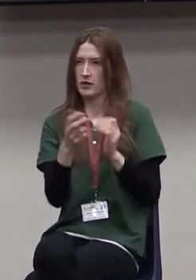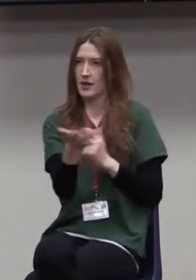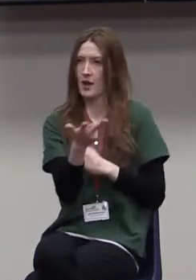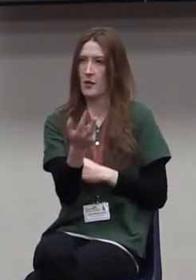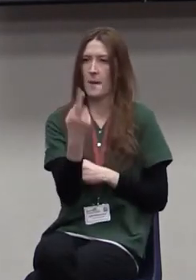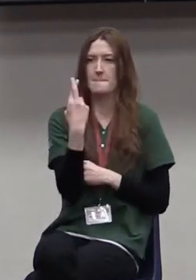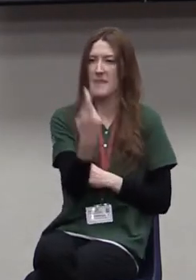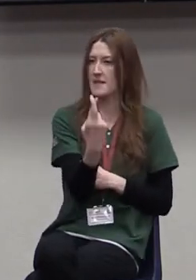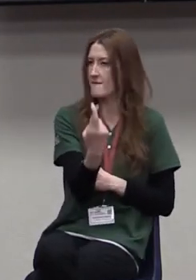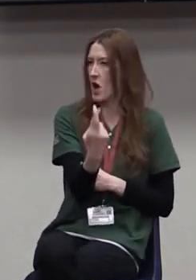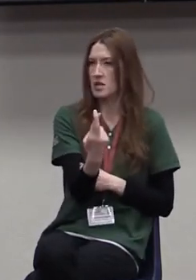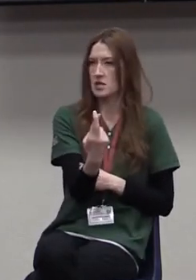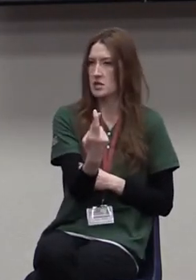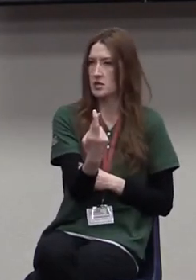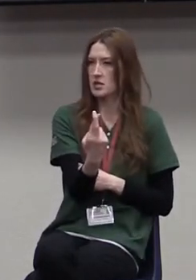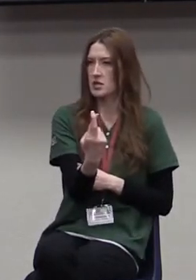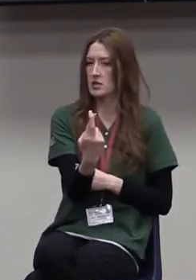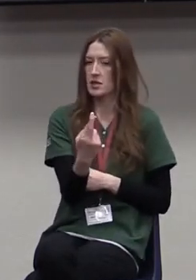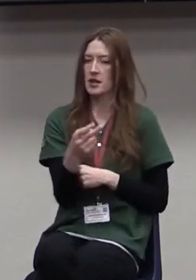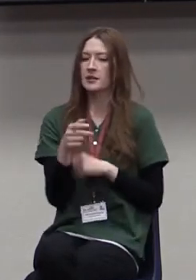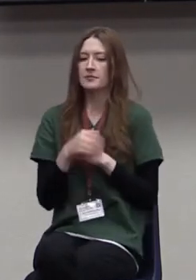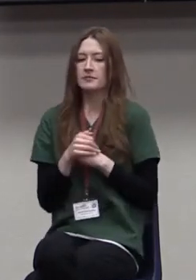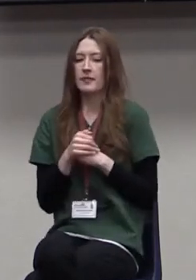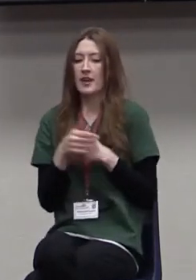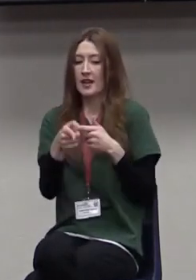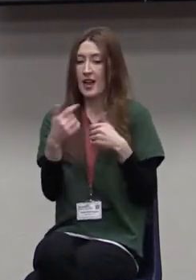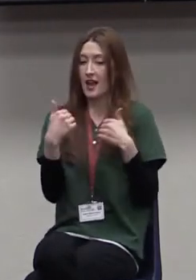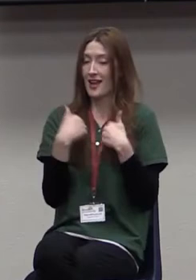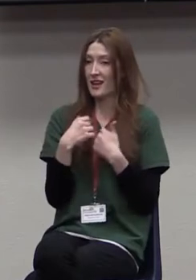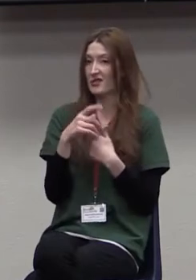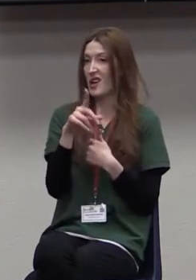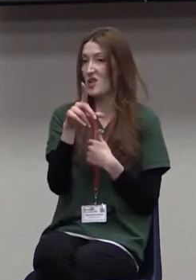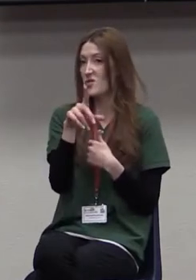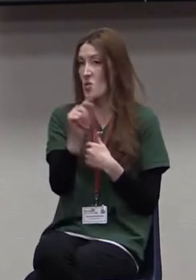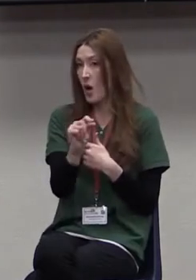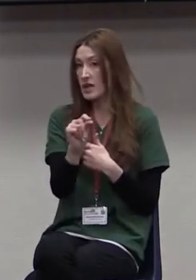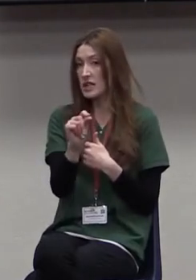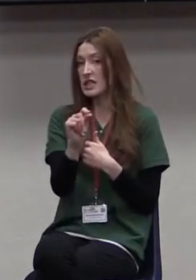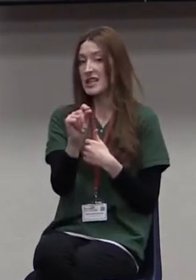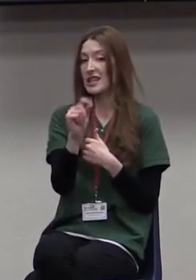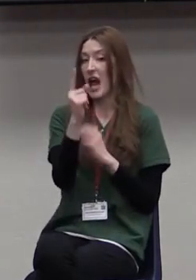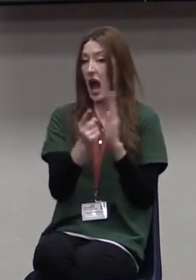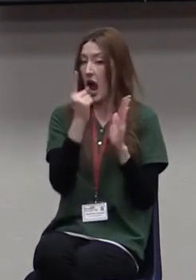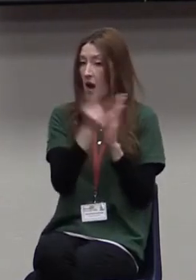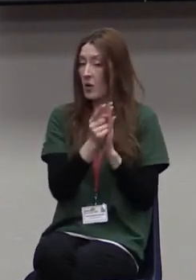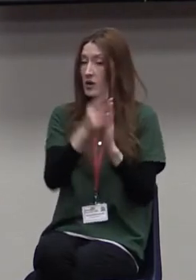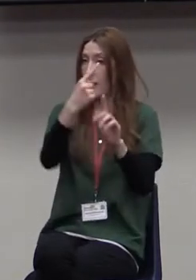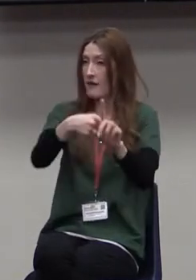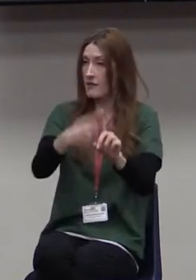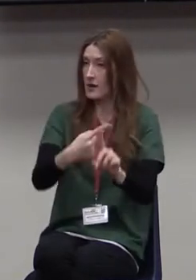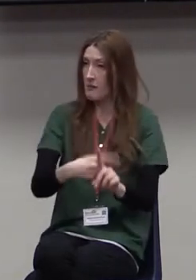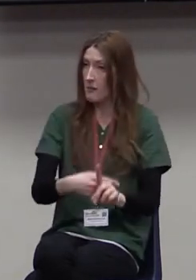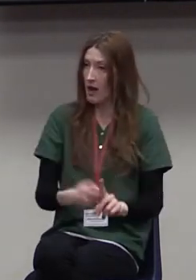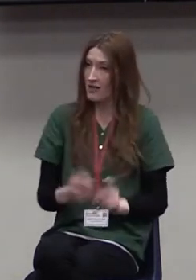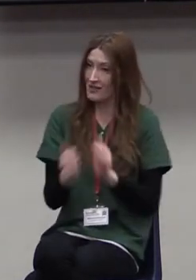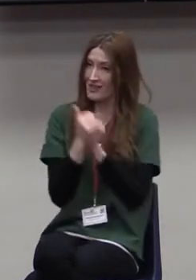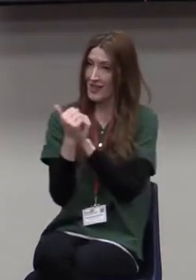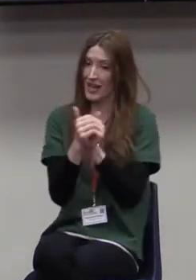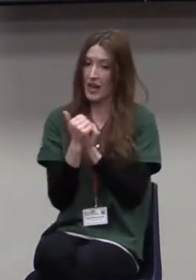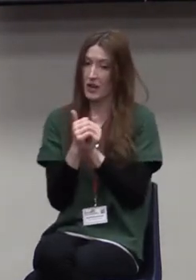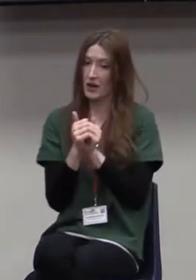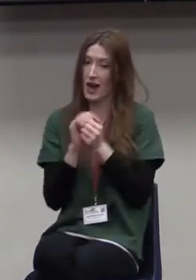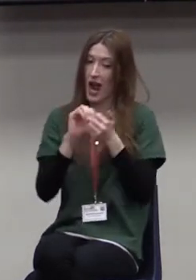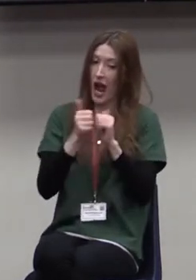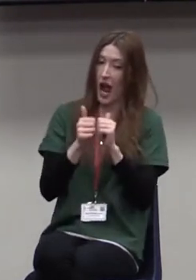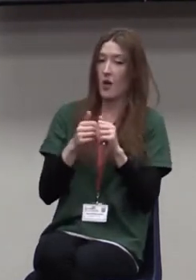friends. They spend about 20 hours a month together talking about their leadership and how to grow and how to lead